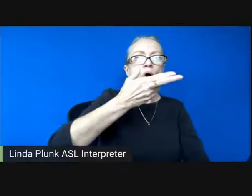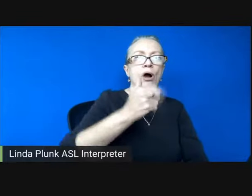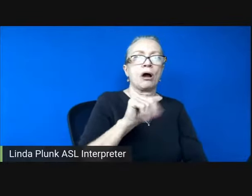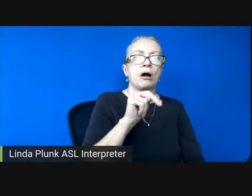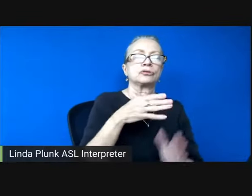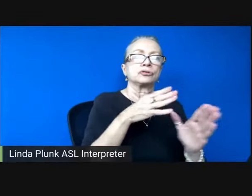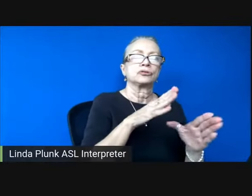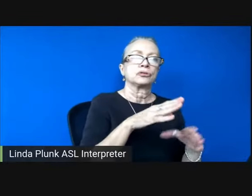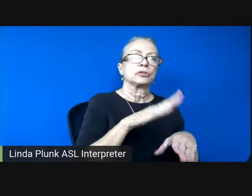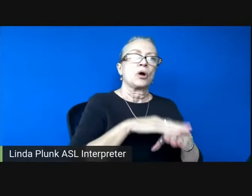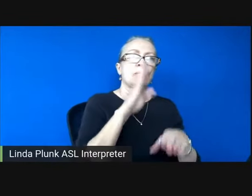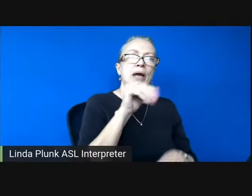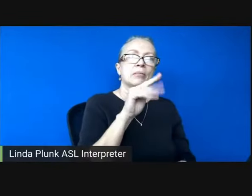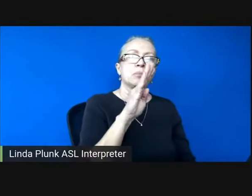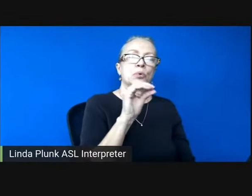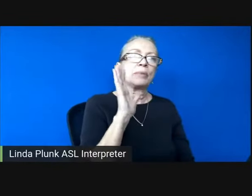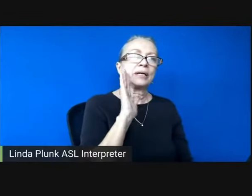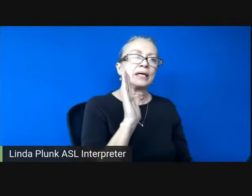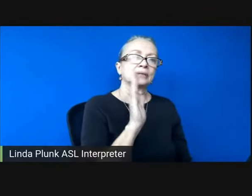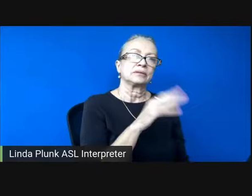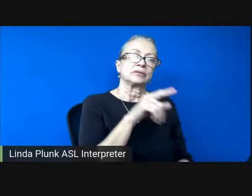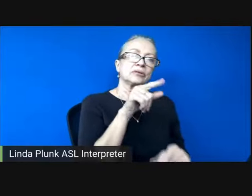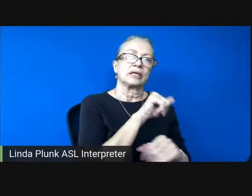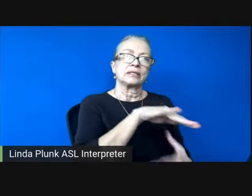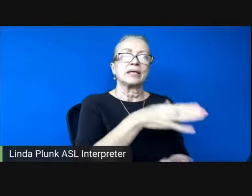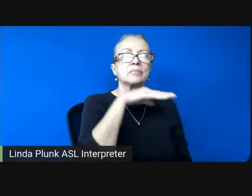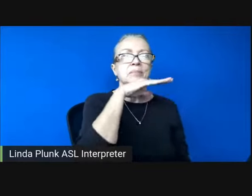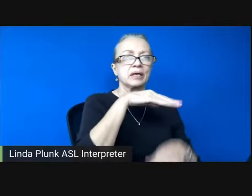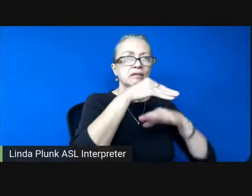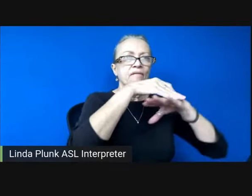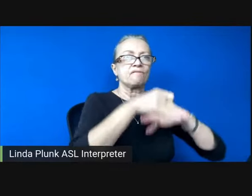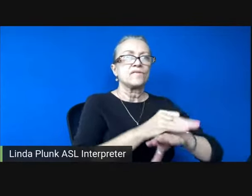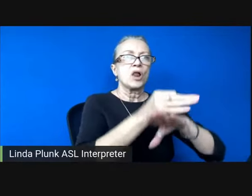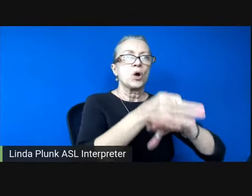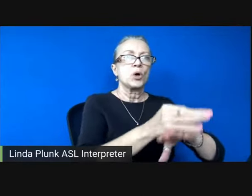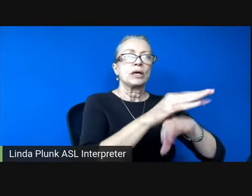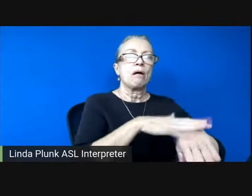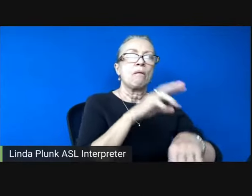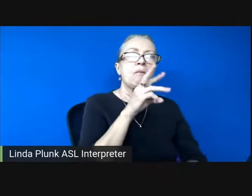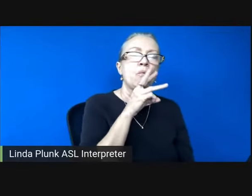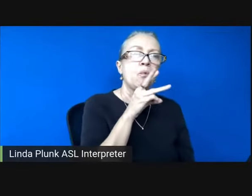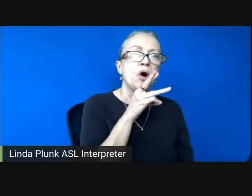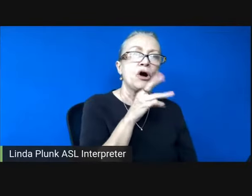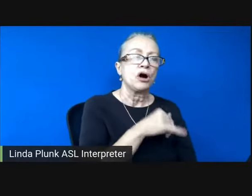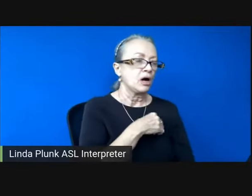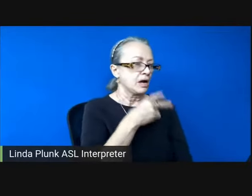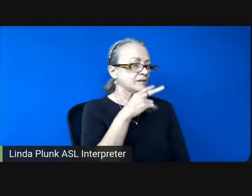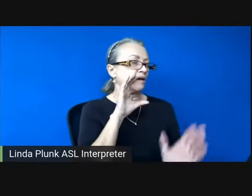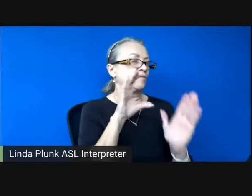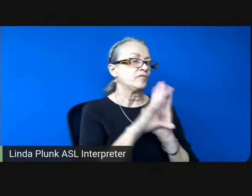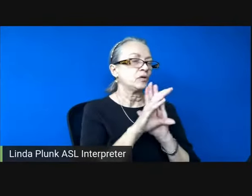dead pig floating bloated on water I see a photograph of a son